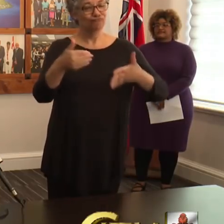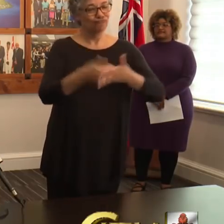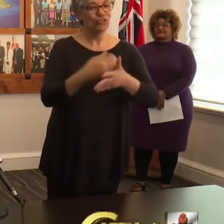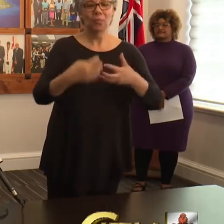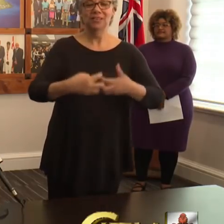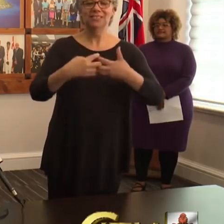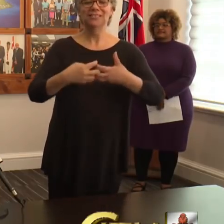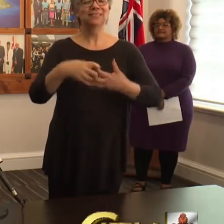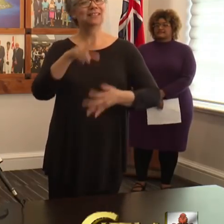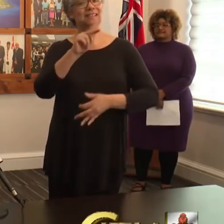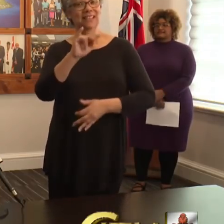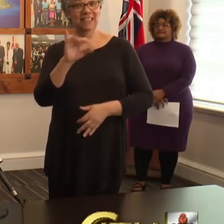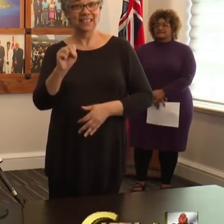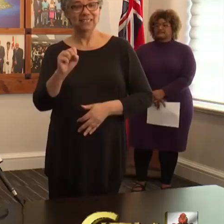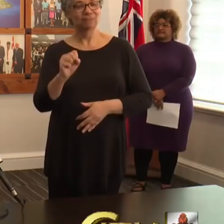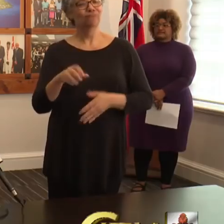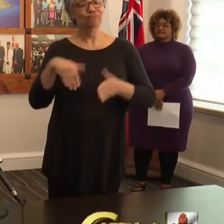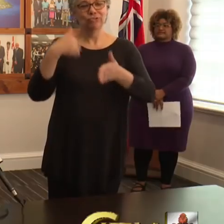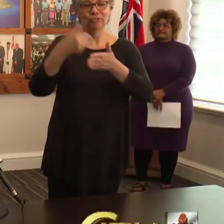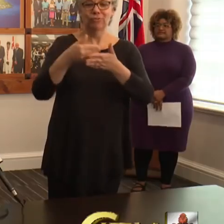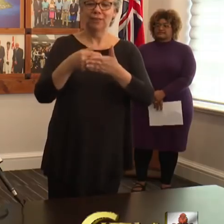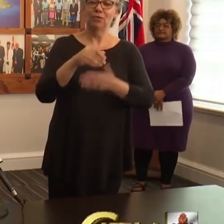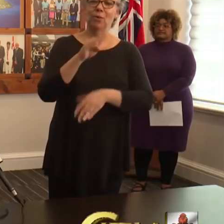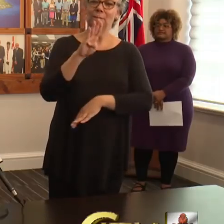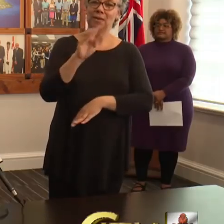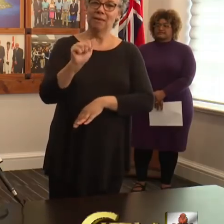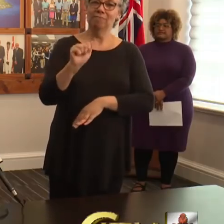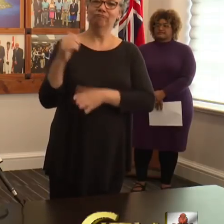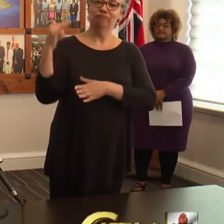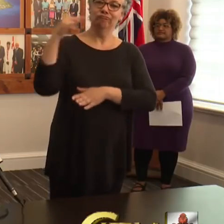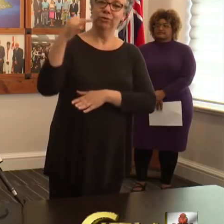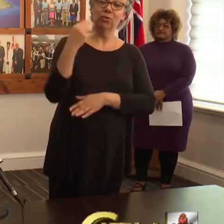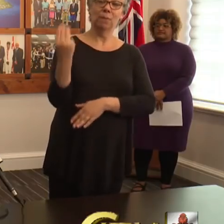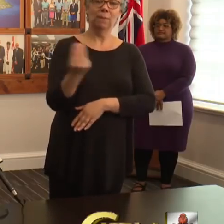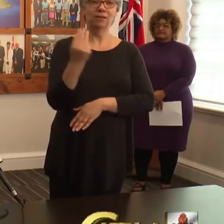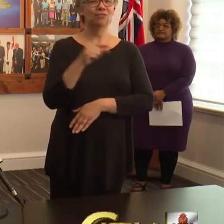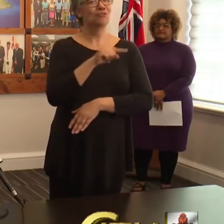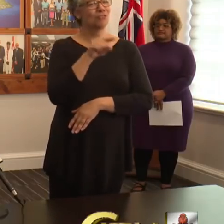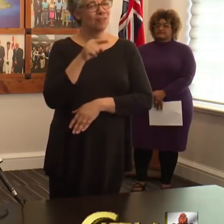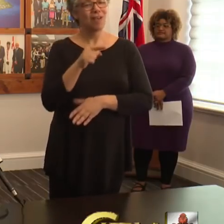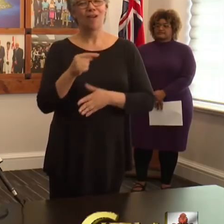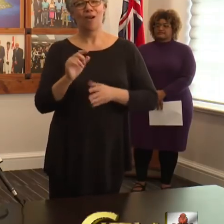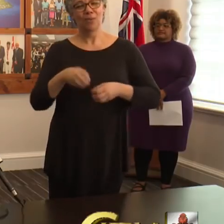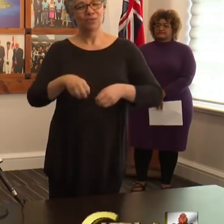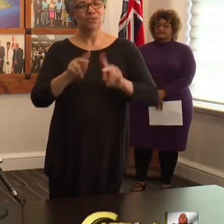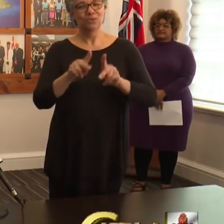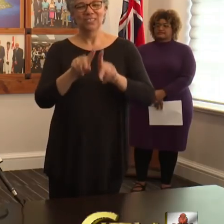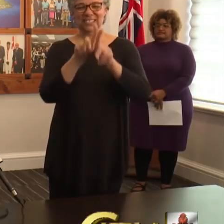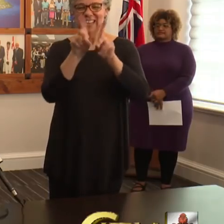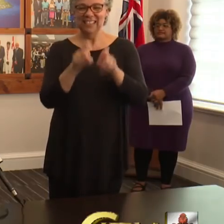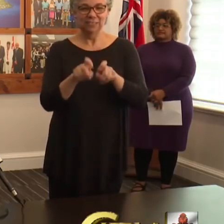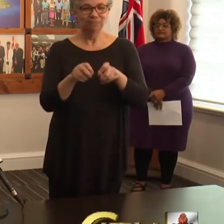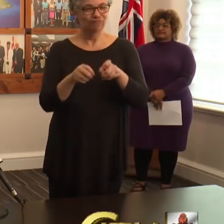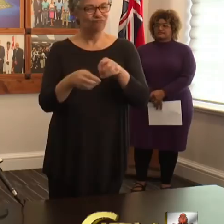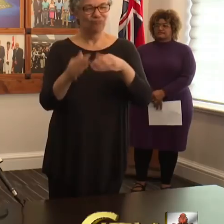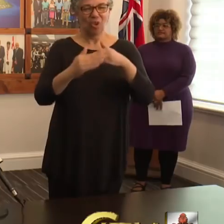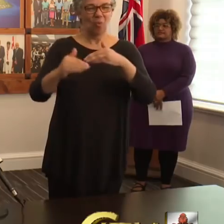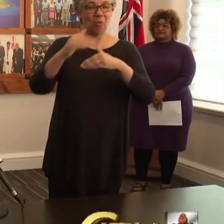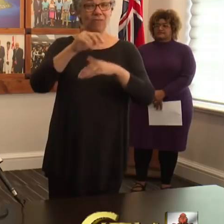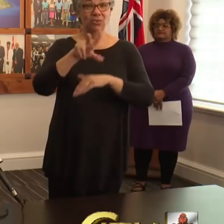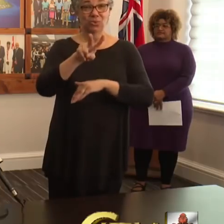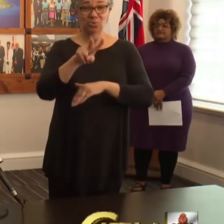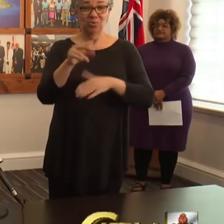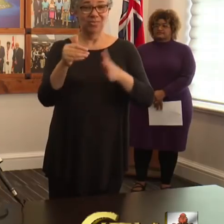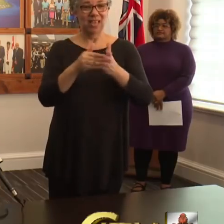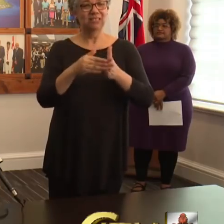test kits will arrive Monday on the BA flight. And again, it'll have an opportunity to test over 2,000 individuals. So I also